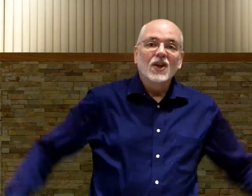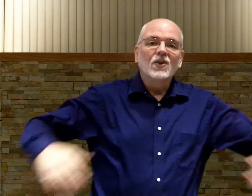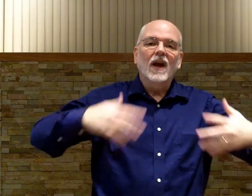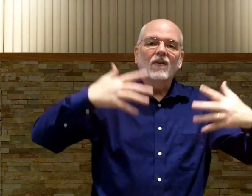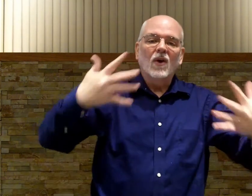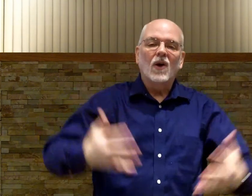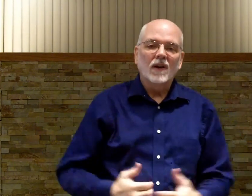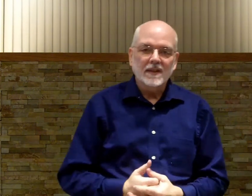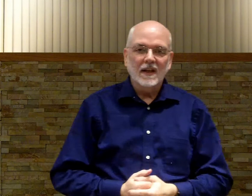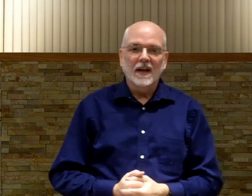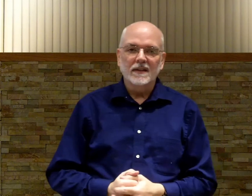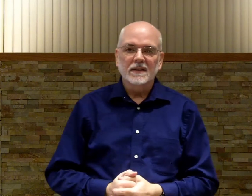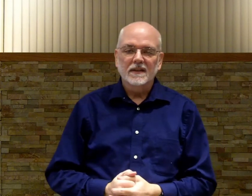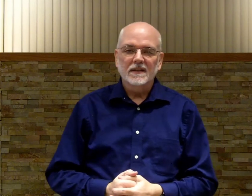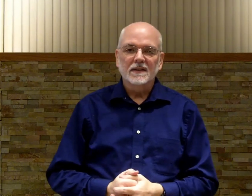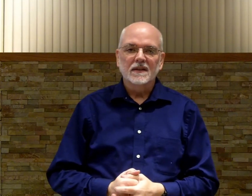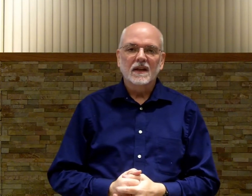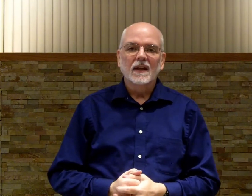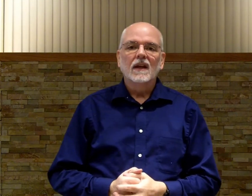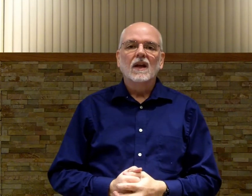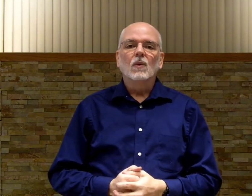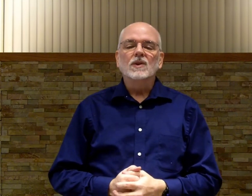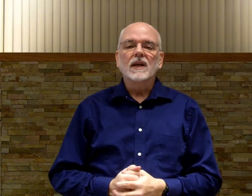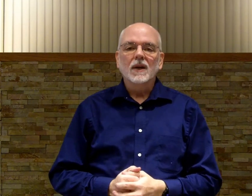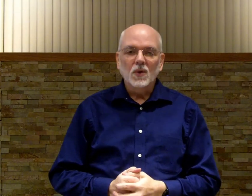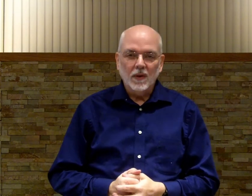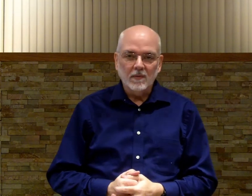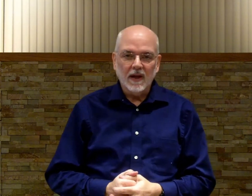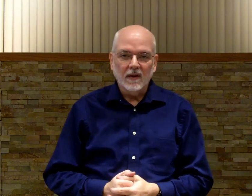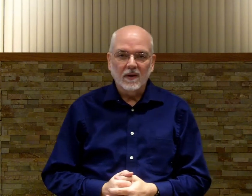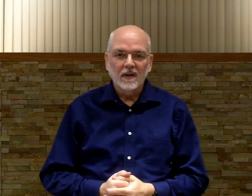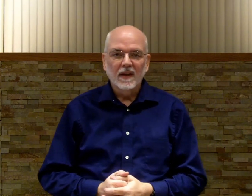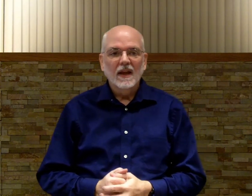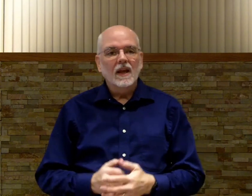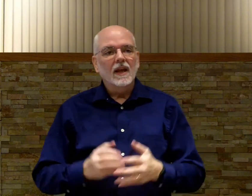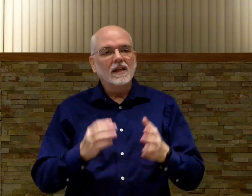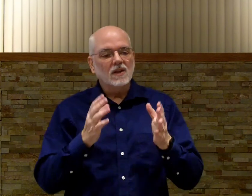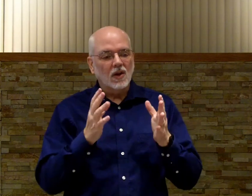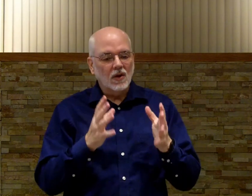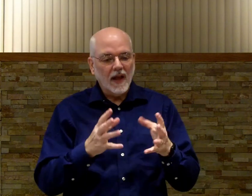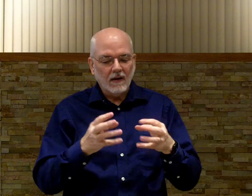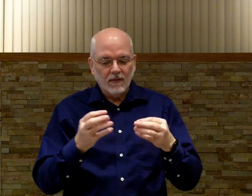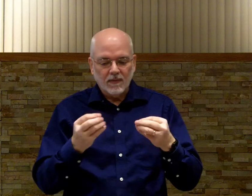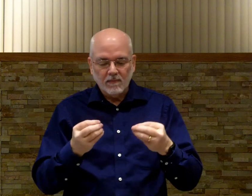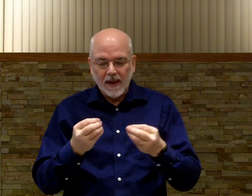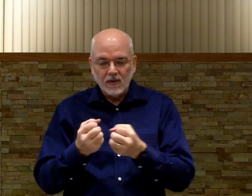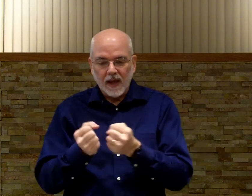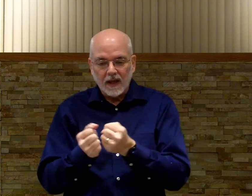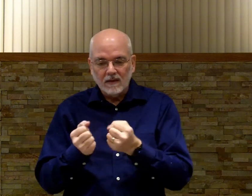You have all of the signs. What you need to do with them now. Is learn how to. Make your hands.